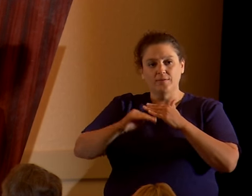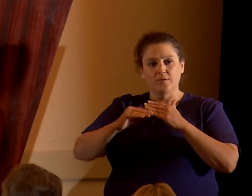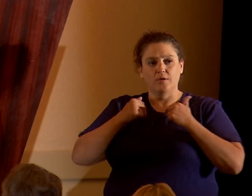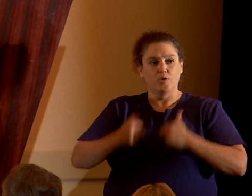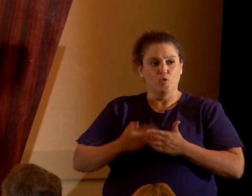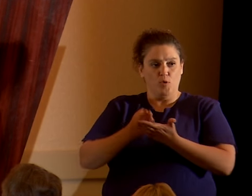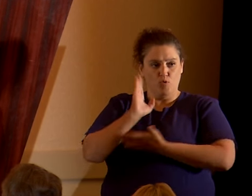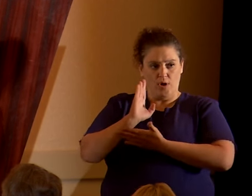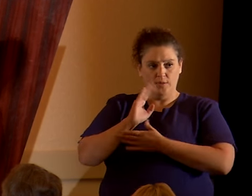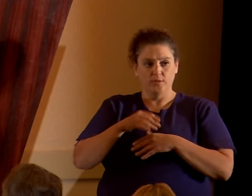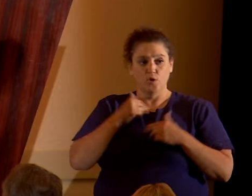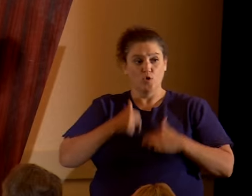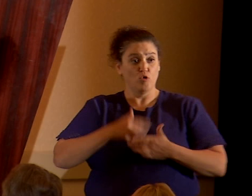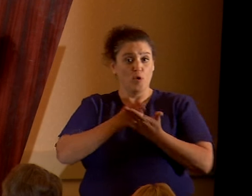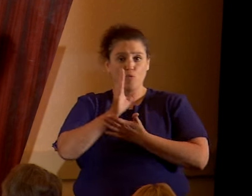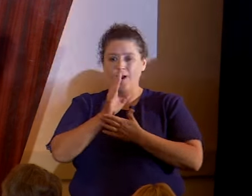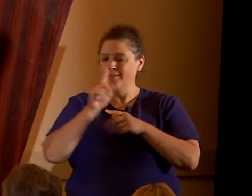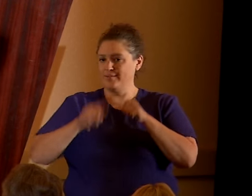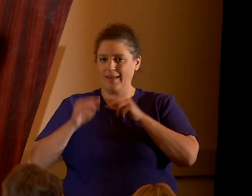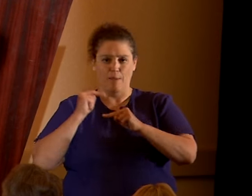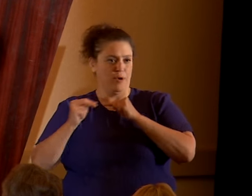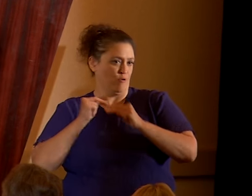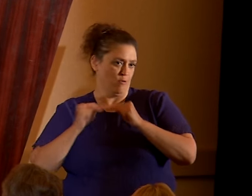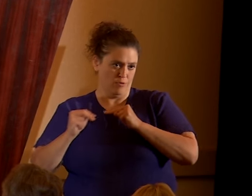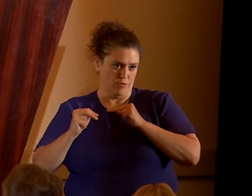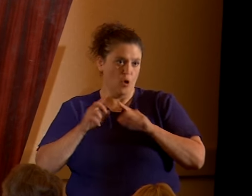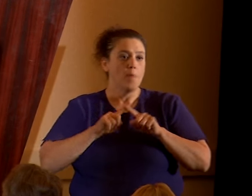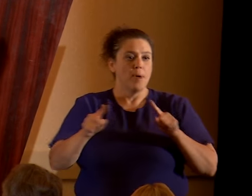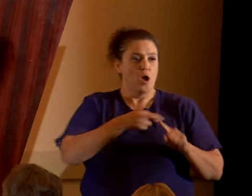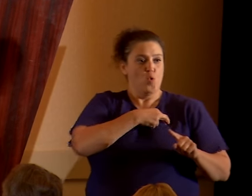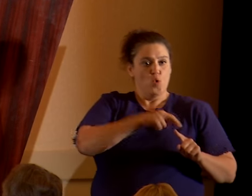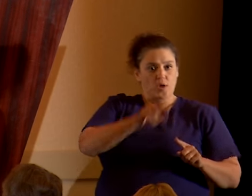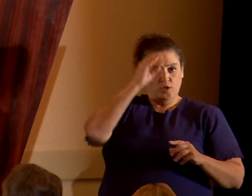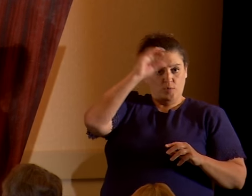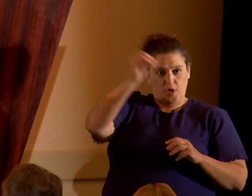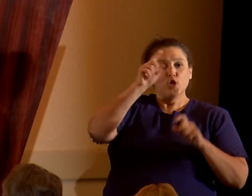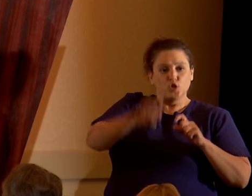rights should not be negotiable, but religion and ideologies should be negotiable.